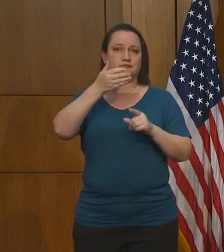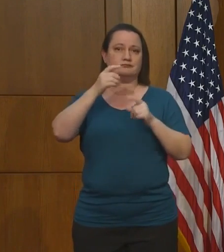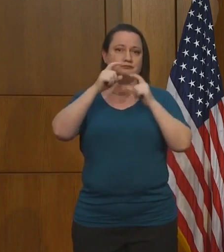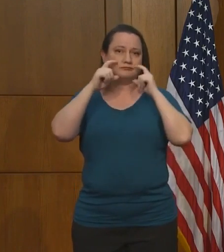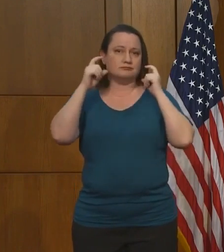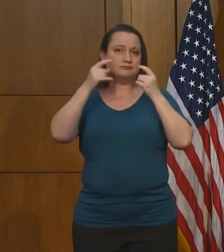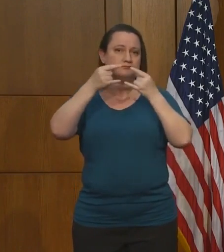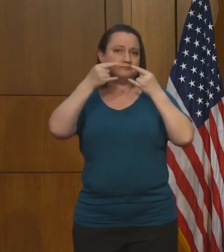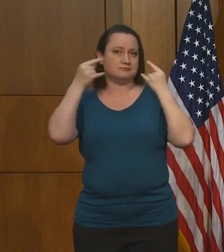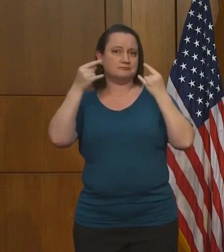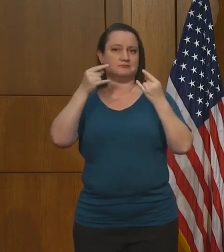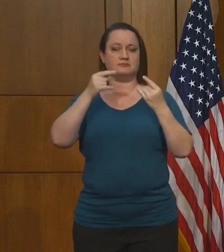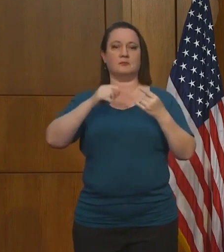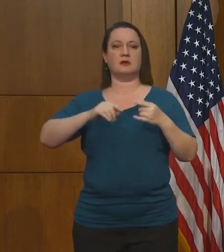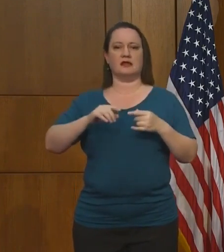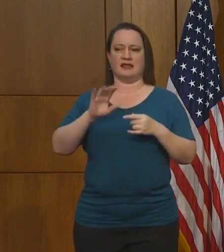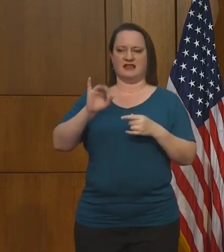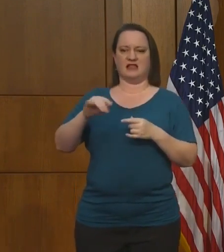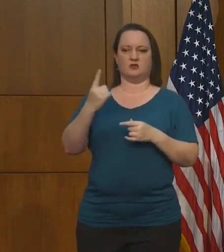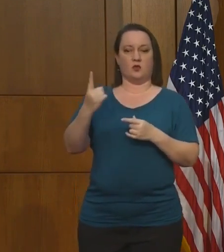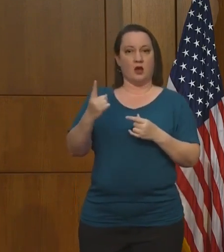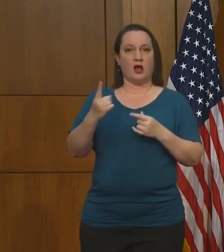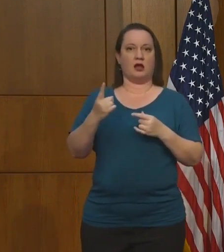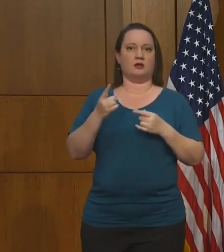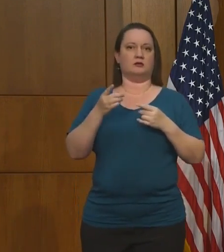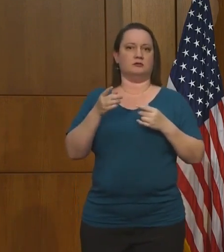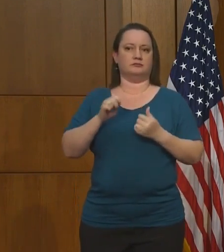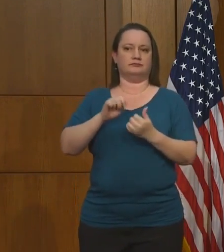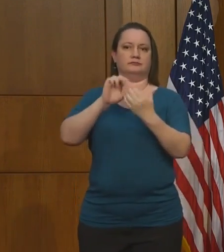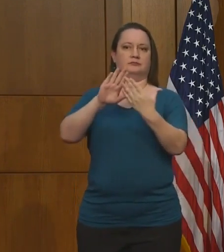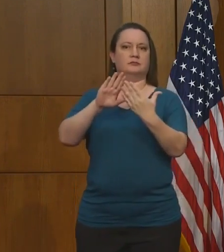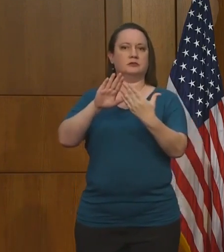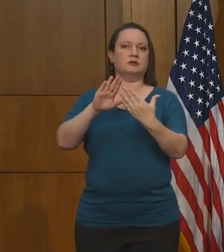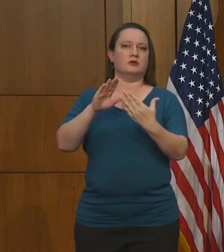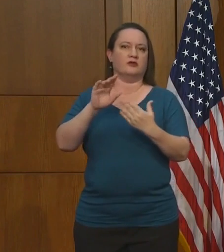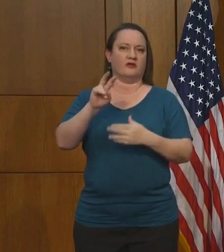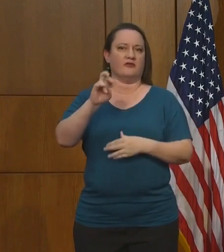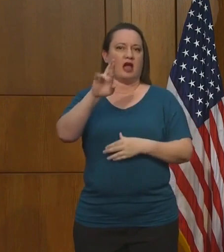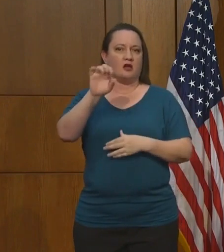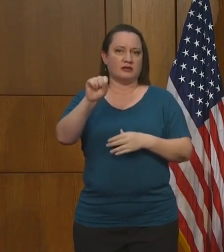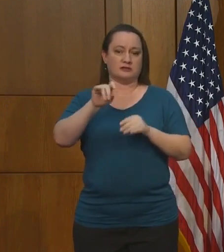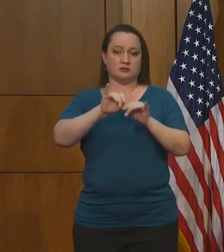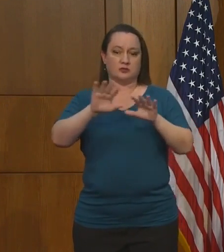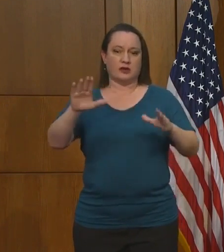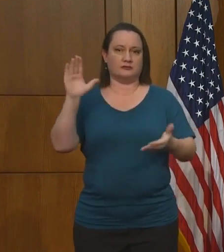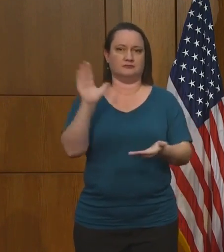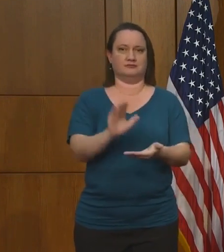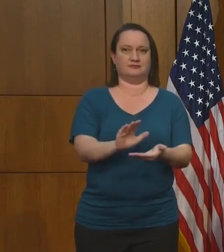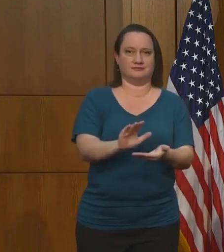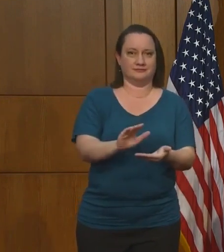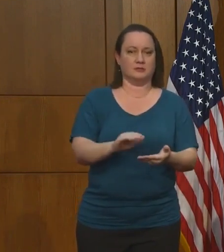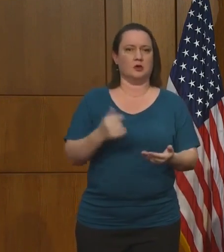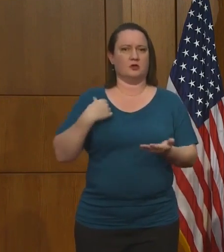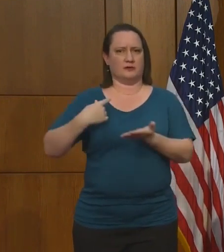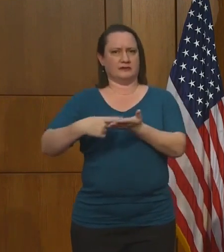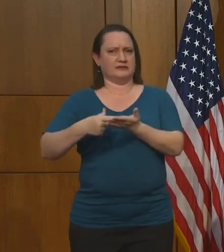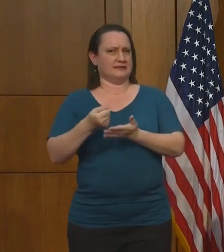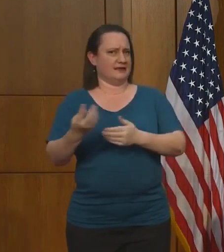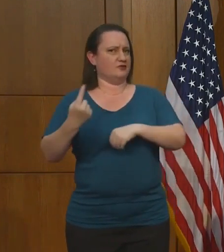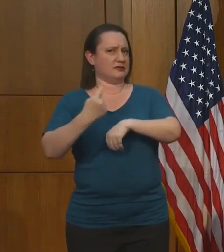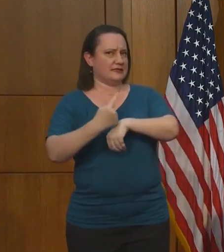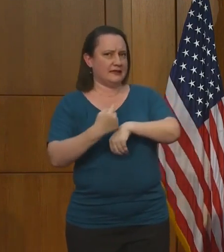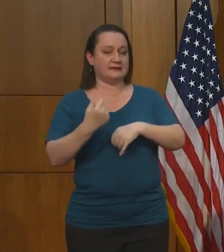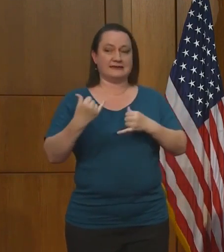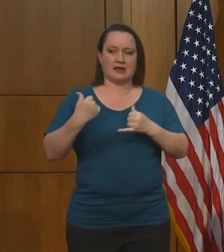one of the ways that we stop the spread of this virus. So we have been talking about this for a number of days. We are working through the policy